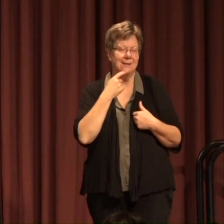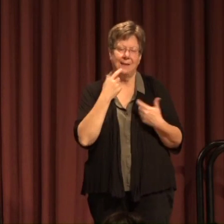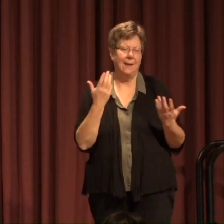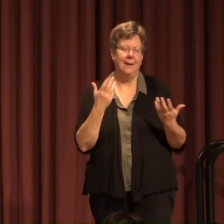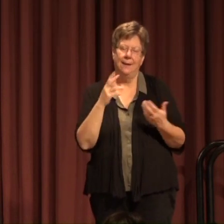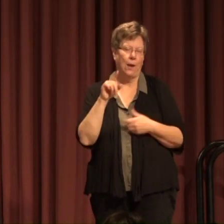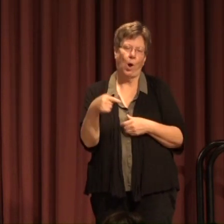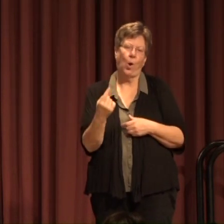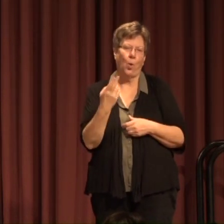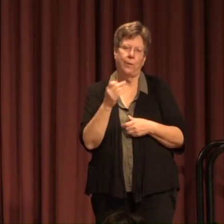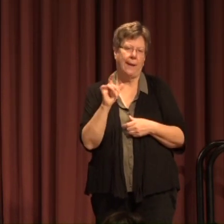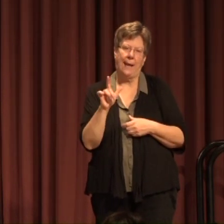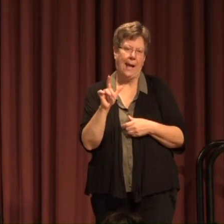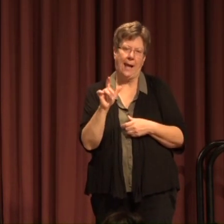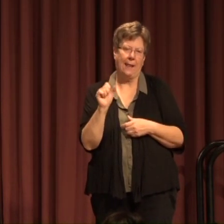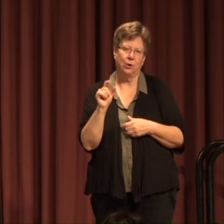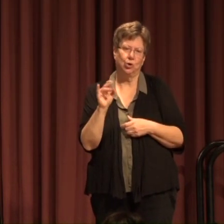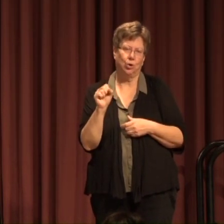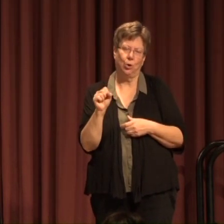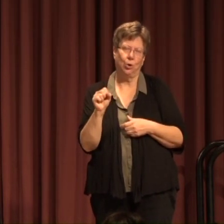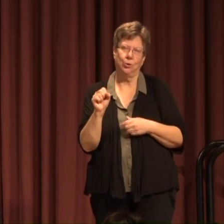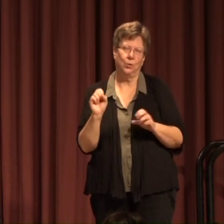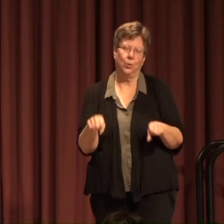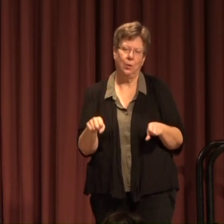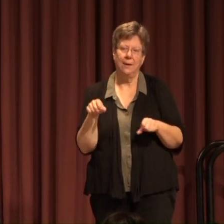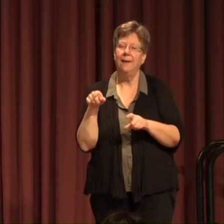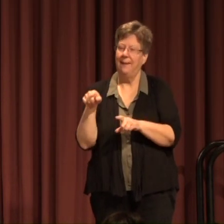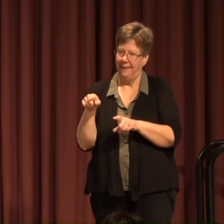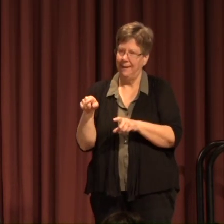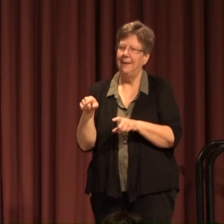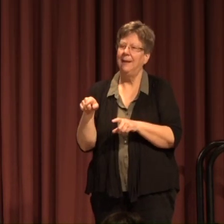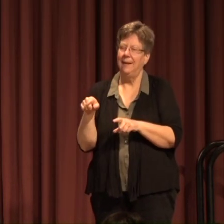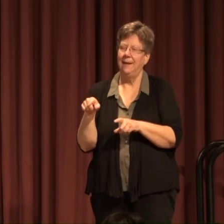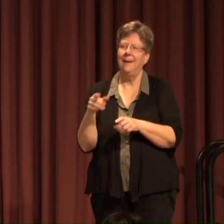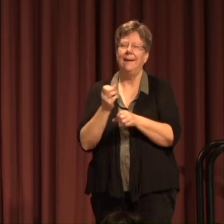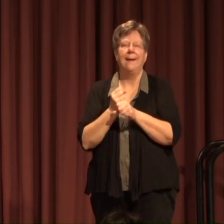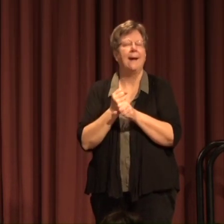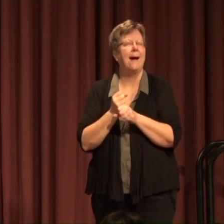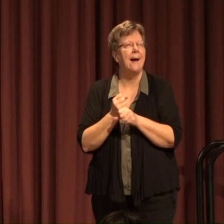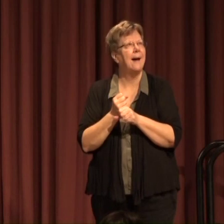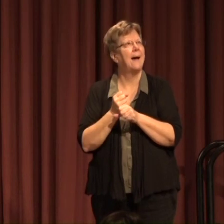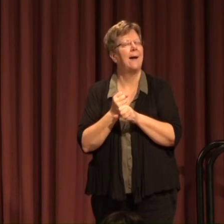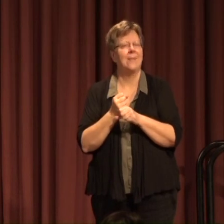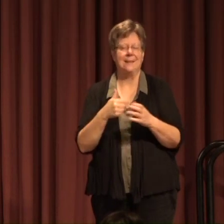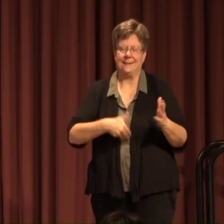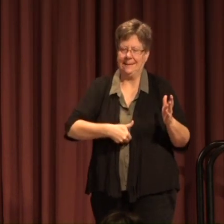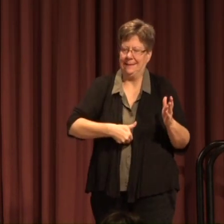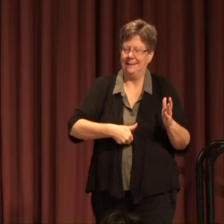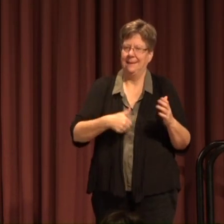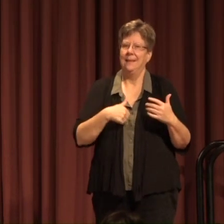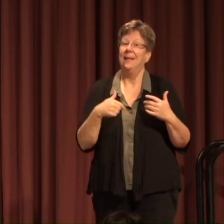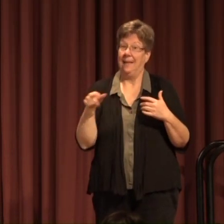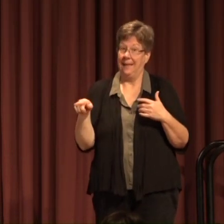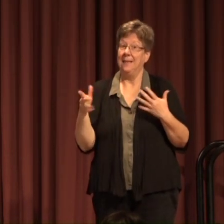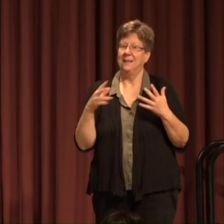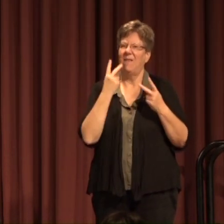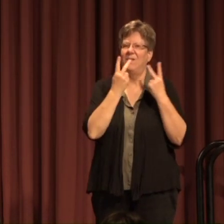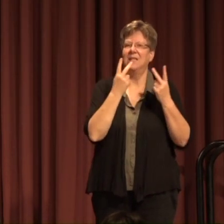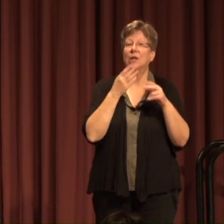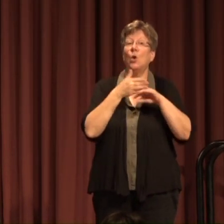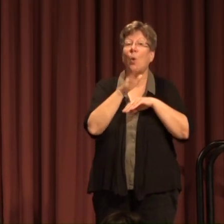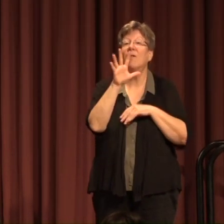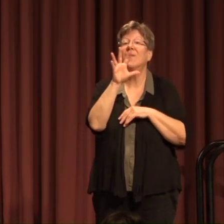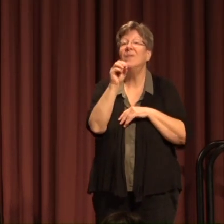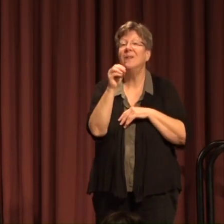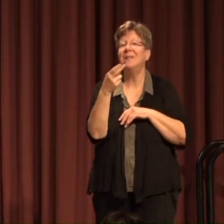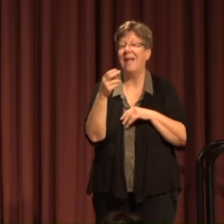Hal Stearns He He He got the bug And He Has visited Over 50